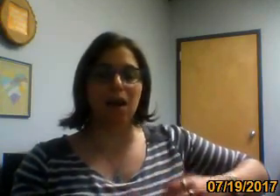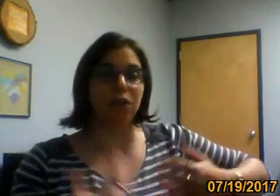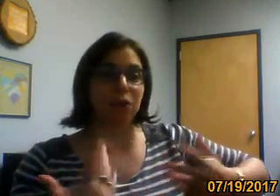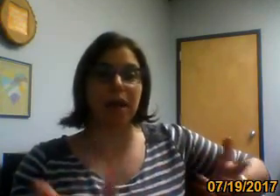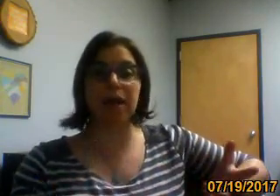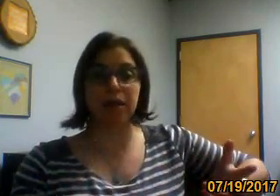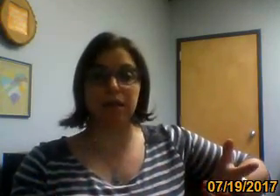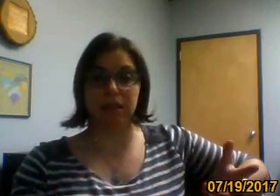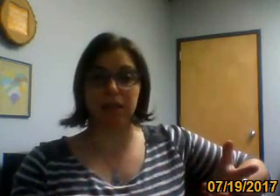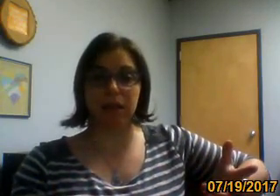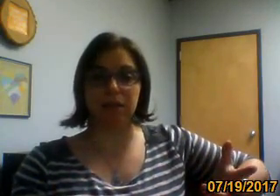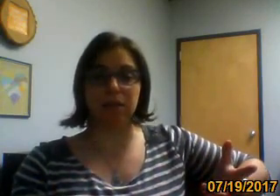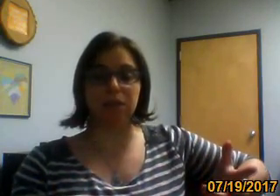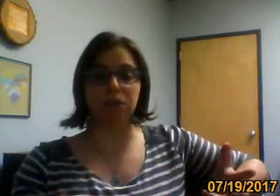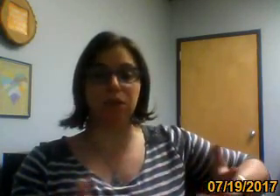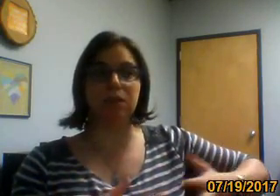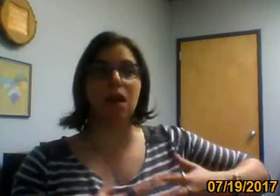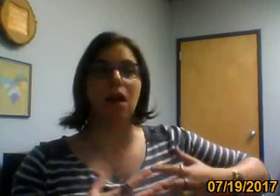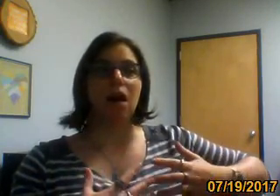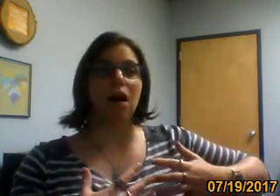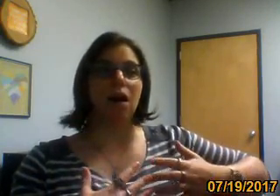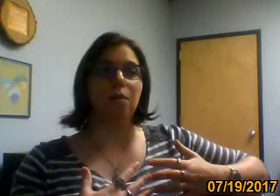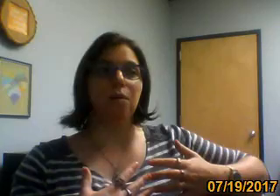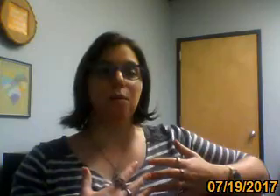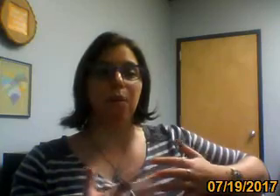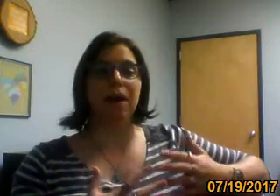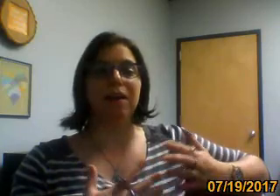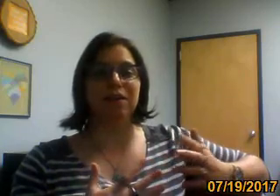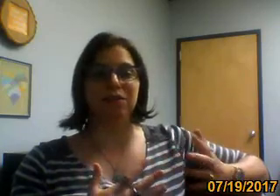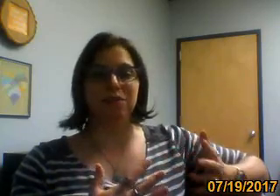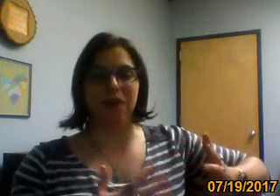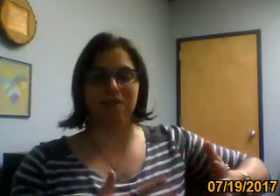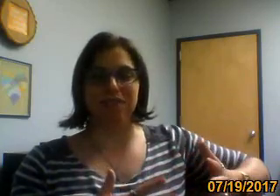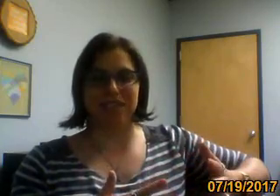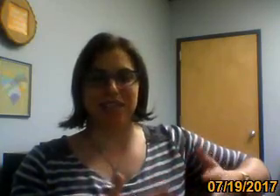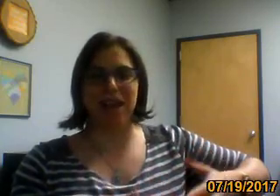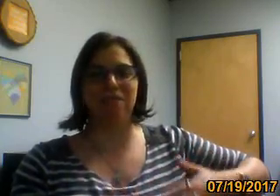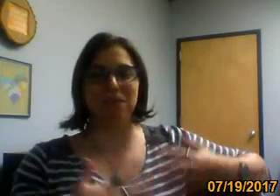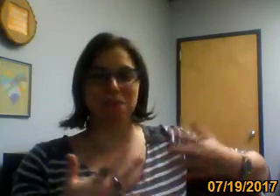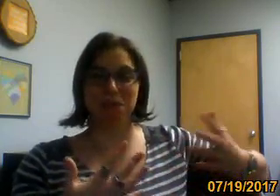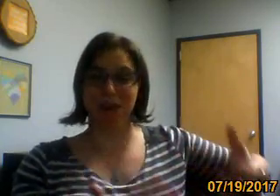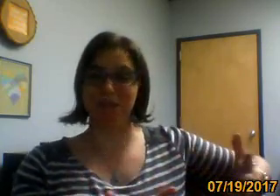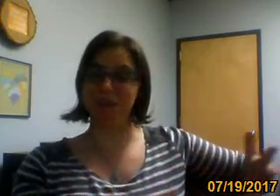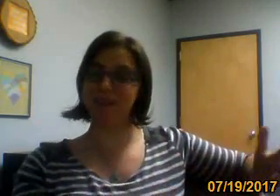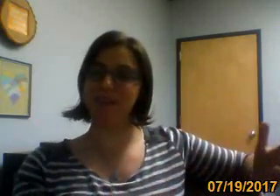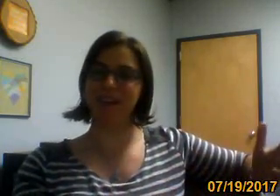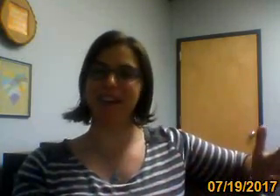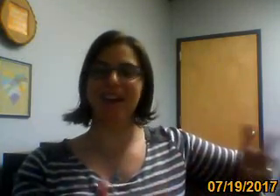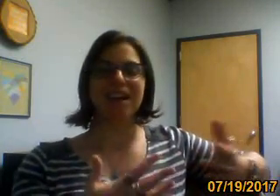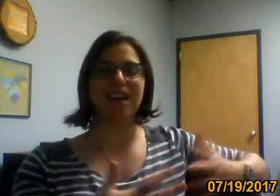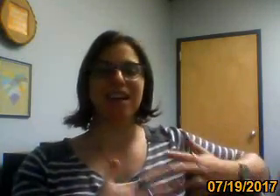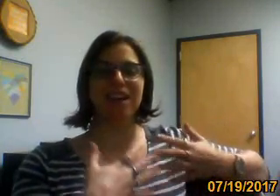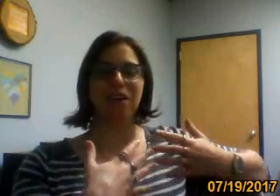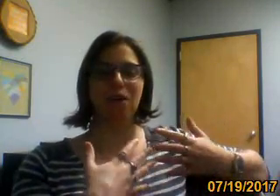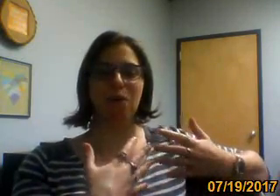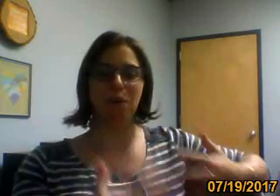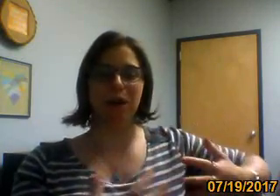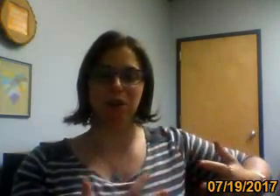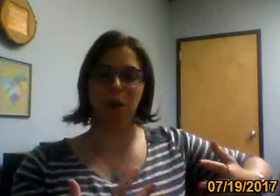Uh, you can take the classics and do this. Um, but you obviously have to be very far along in where